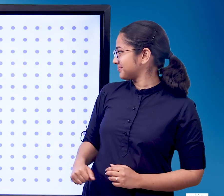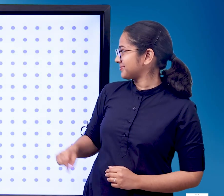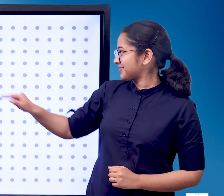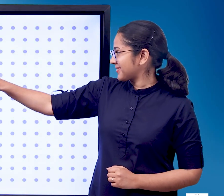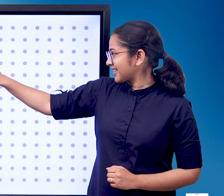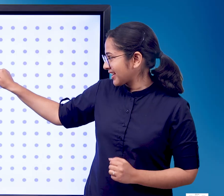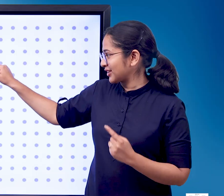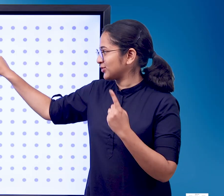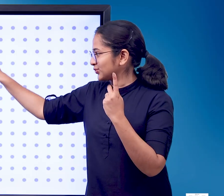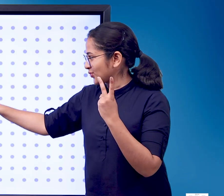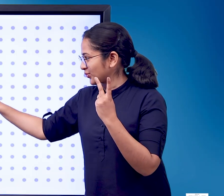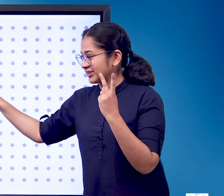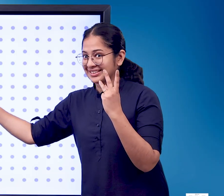giraffe and a cuboid